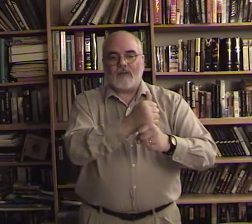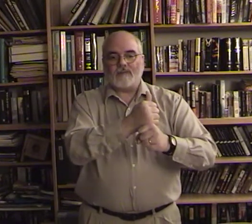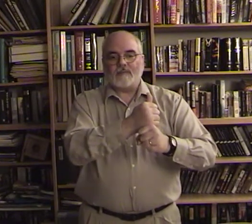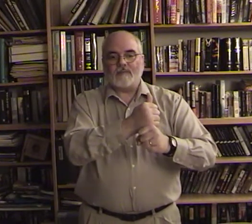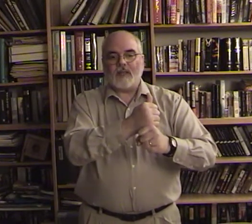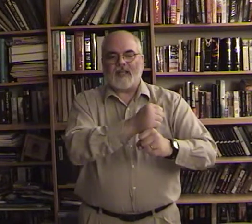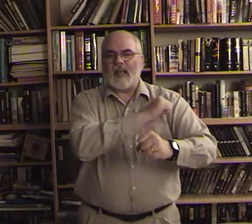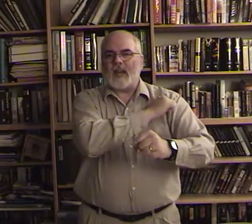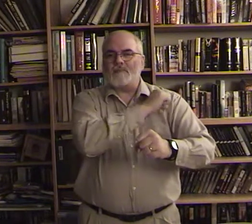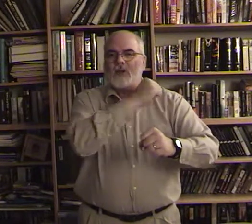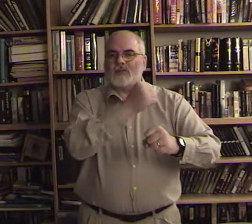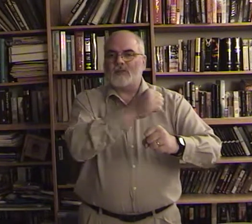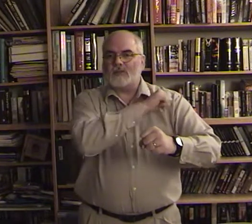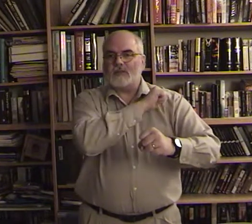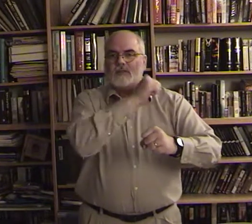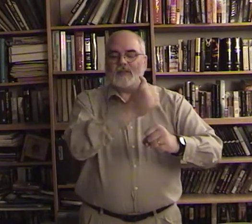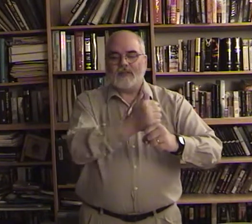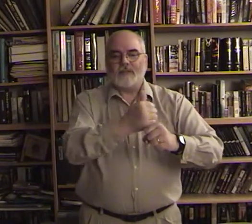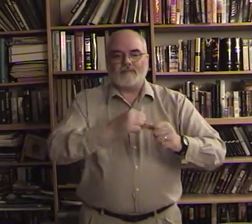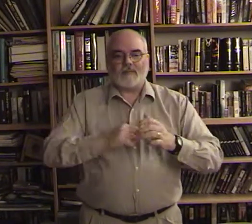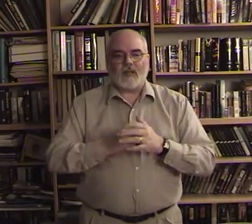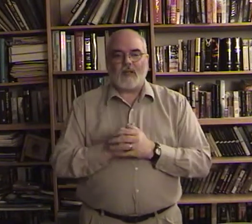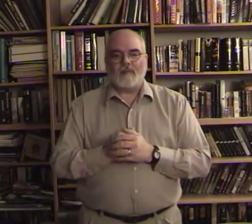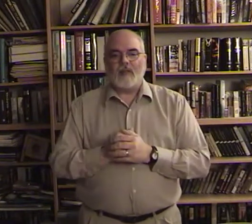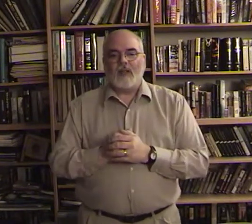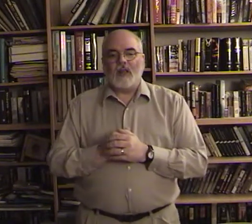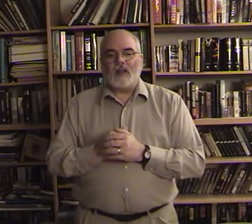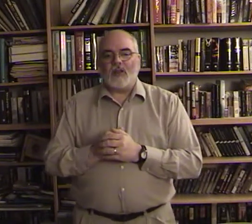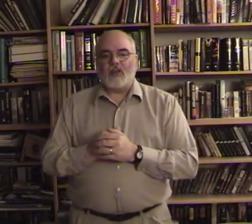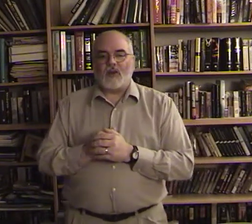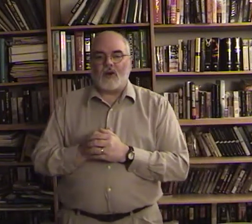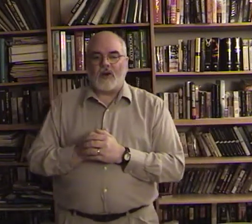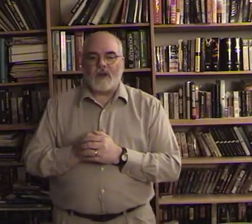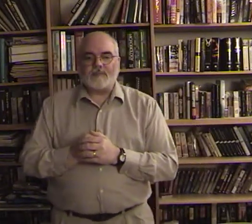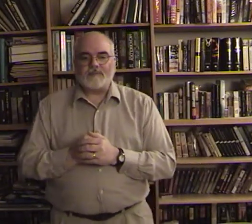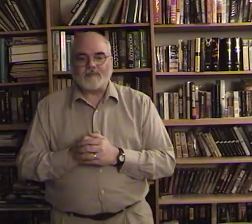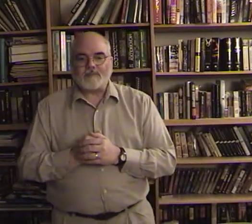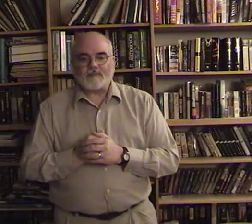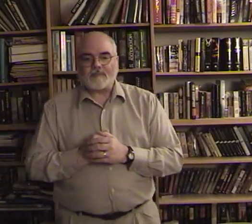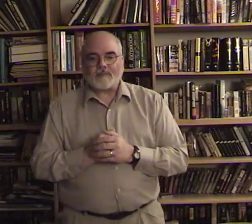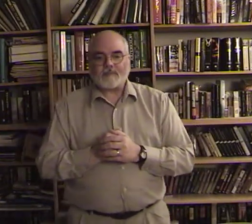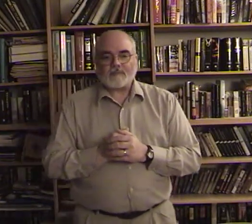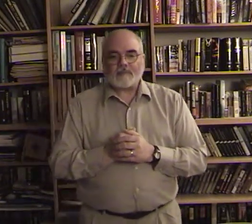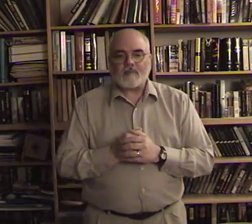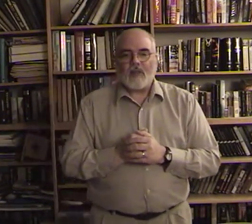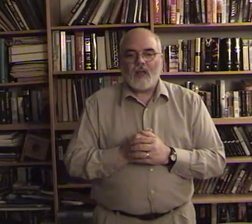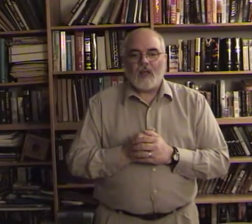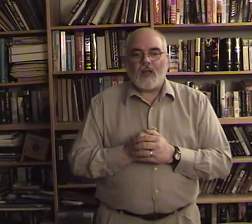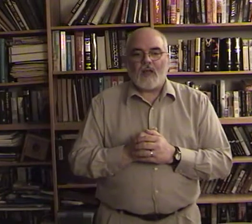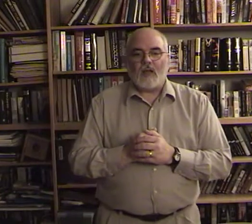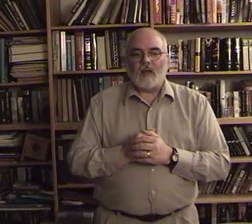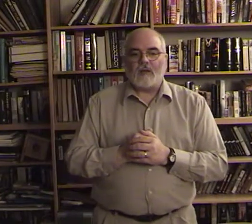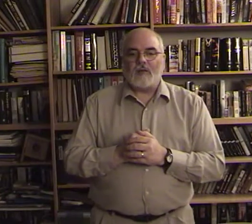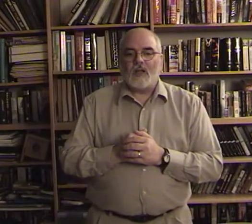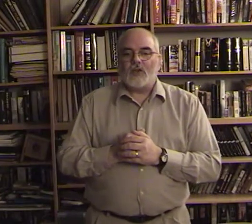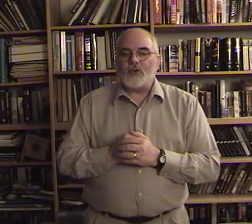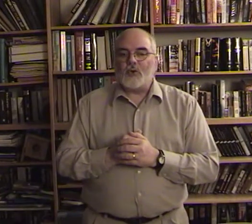kind of like muscles okay the authority uh to